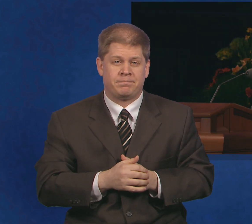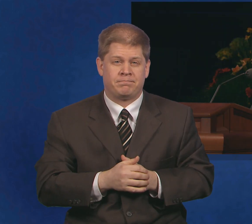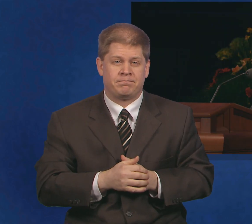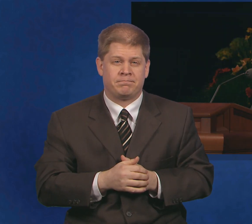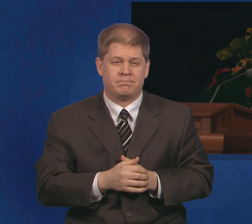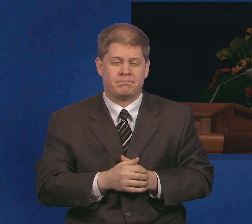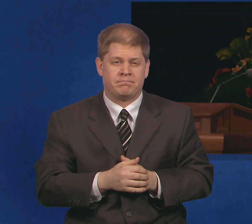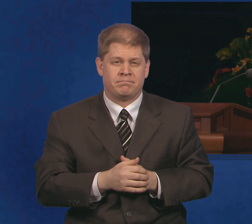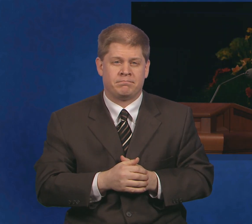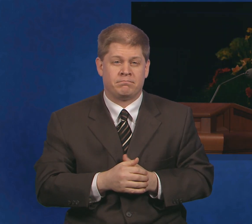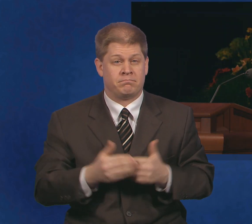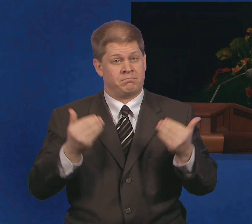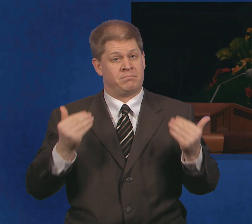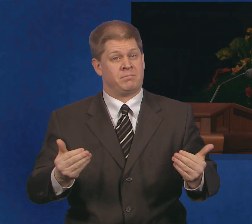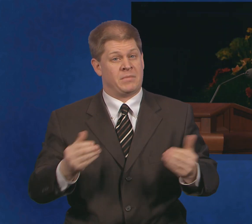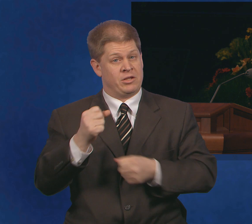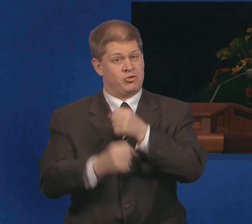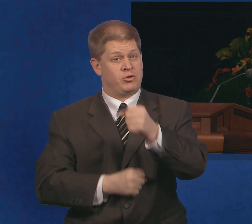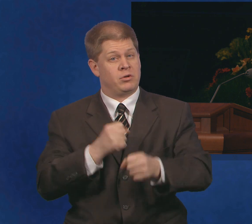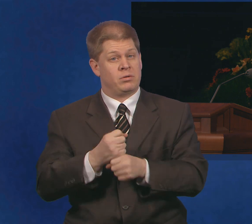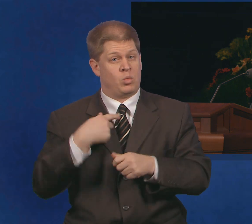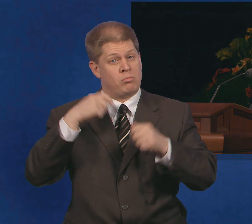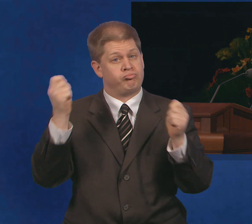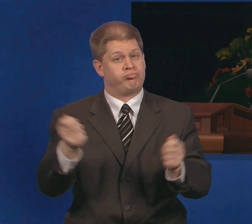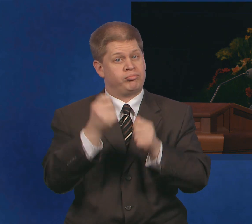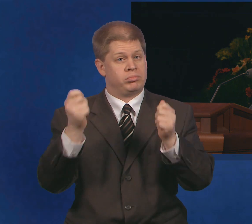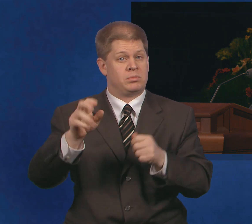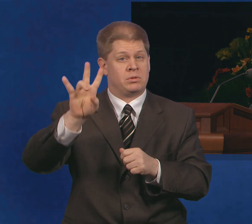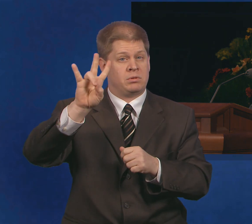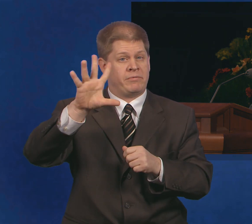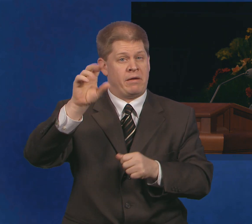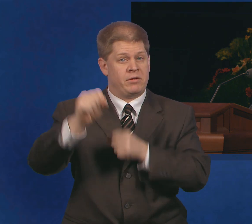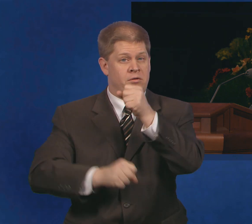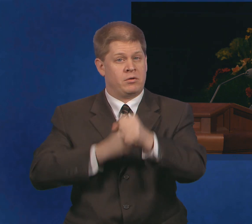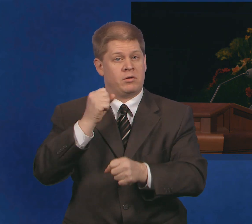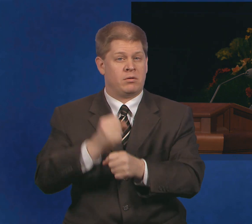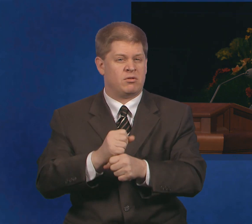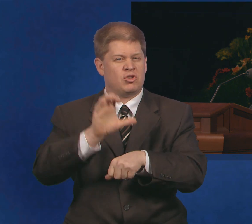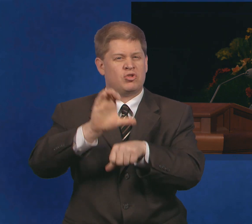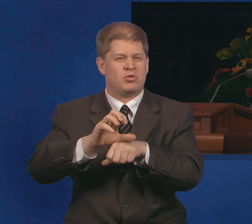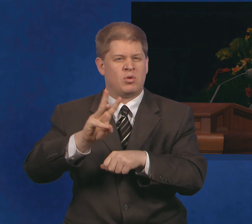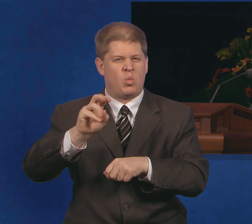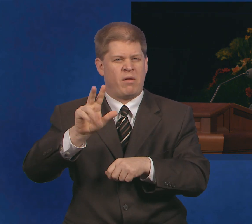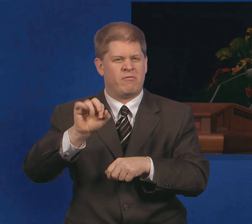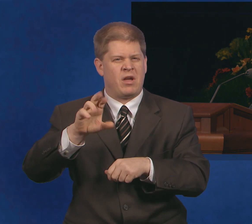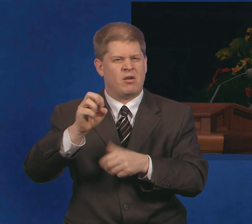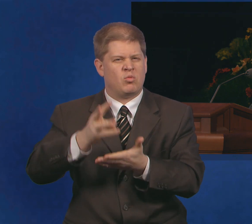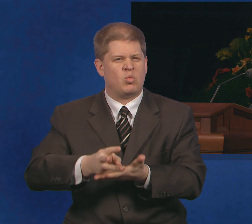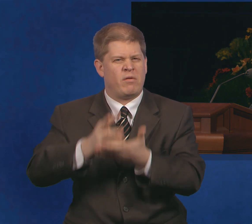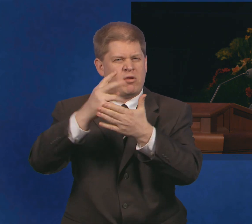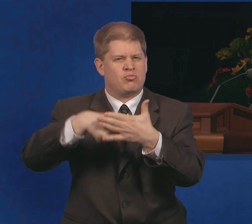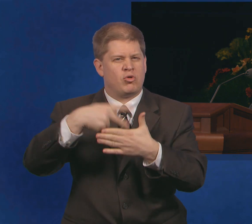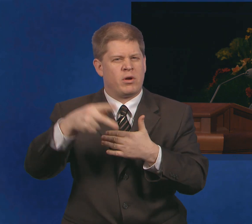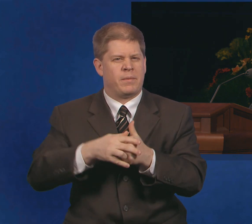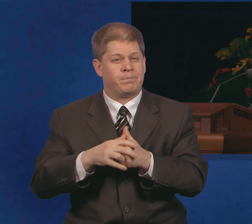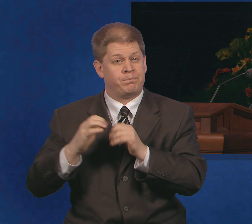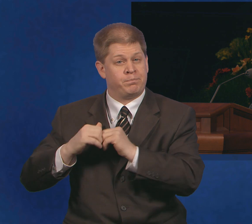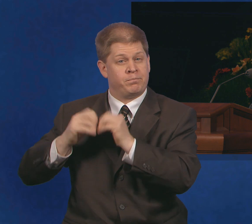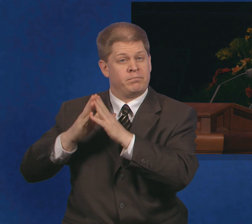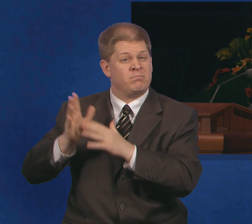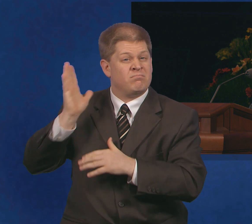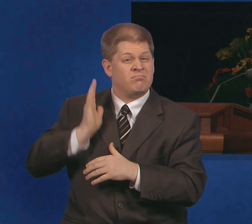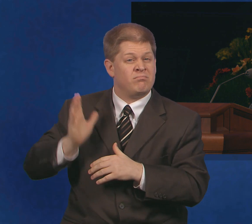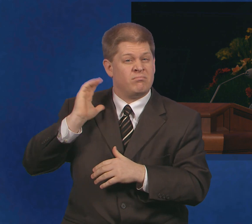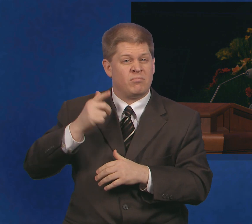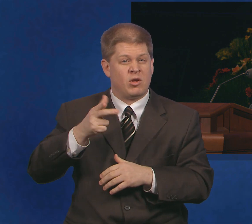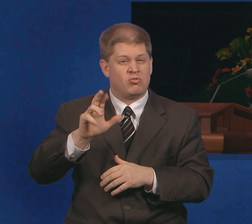the 75th anniversary of the Church Welfare Program this year. It was started to meet the needs